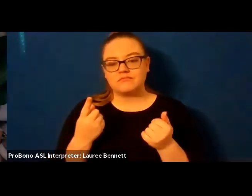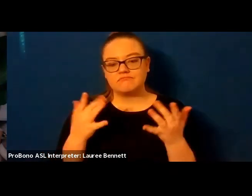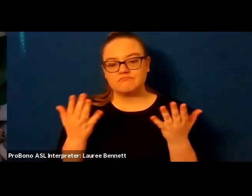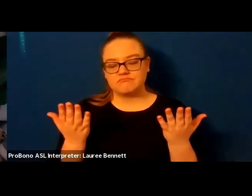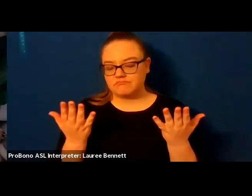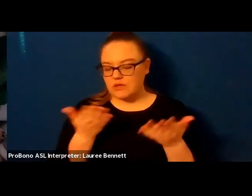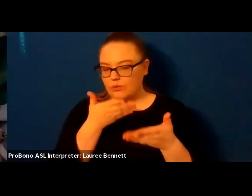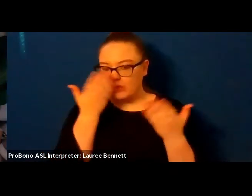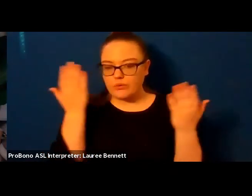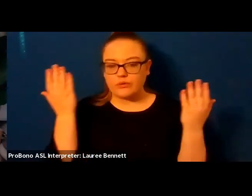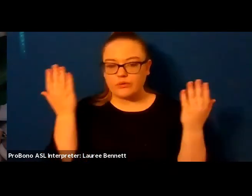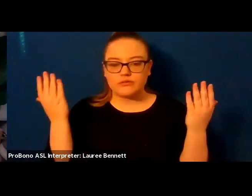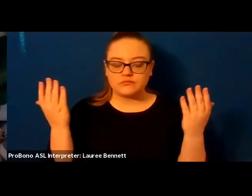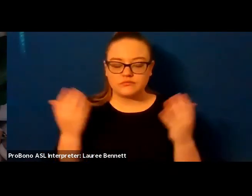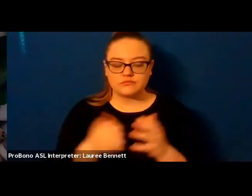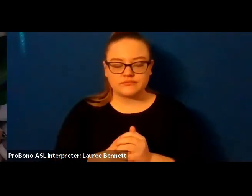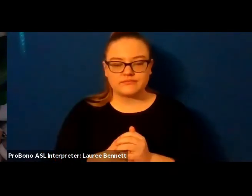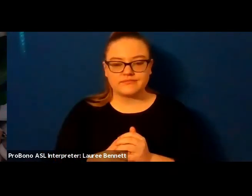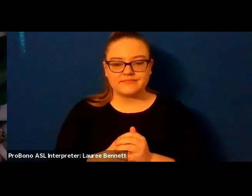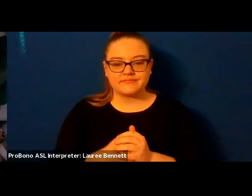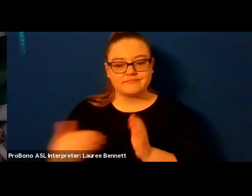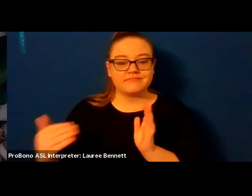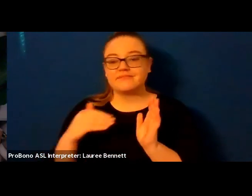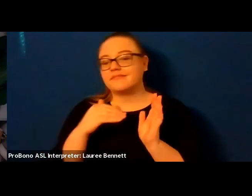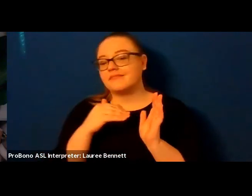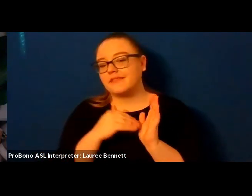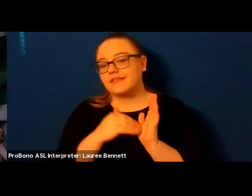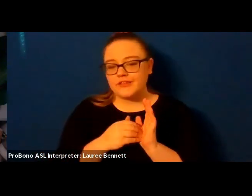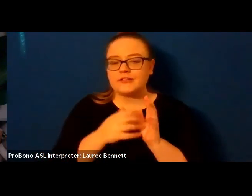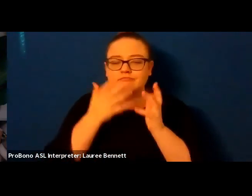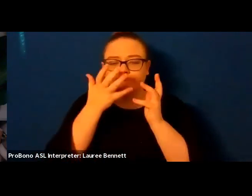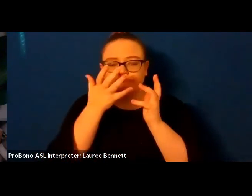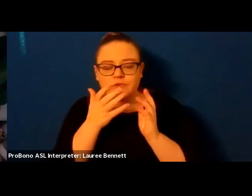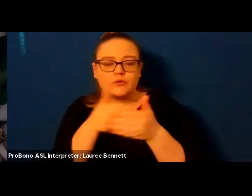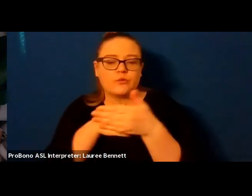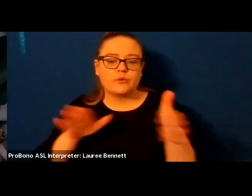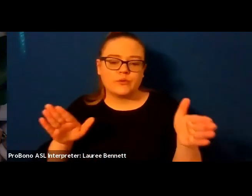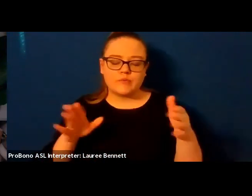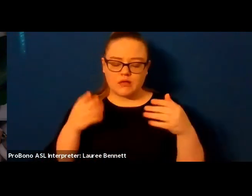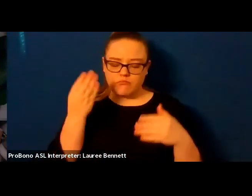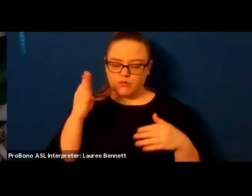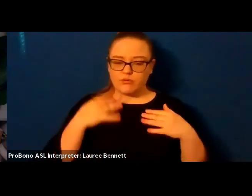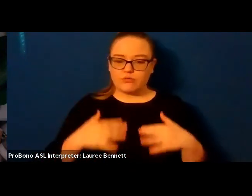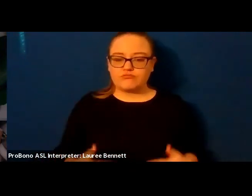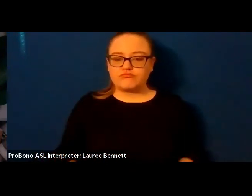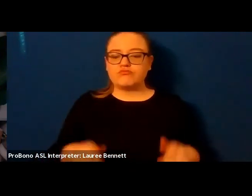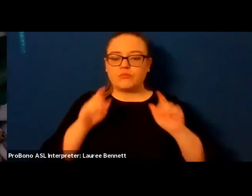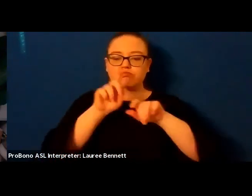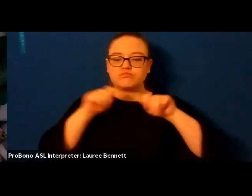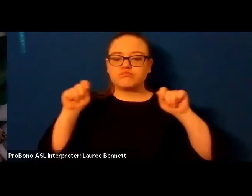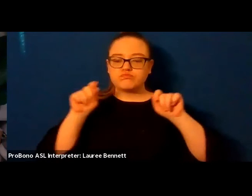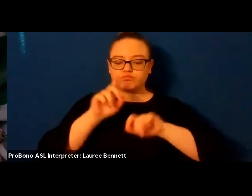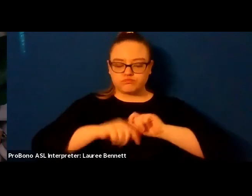this time another half-lit room another blue gown tied loose they feed you a magic egg